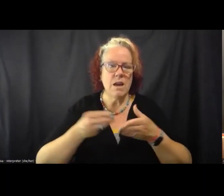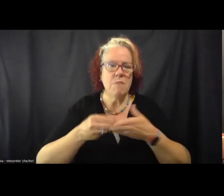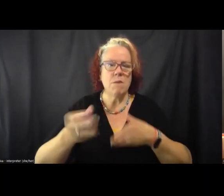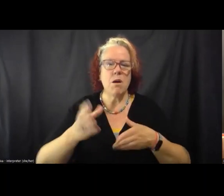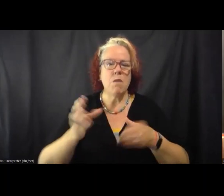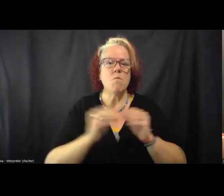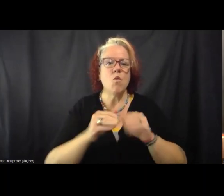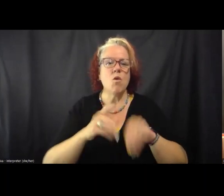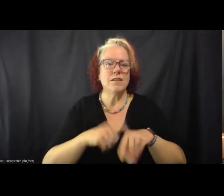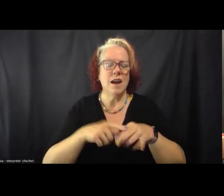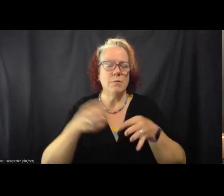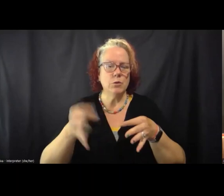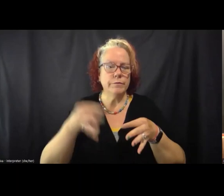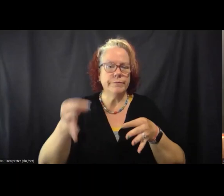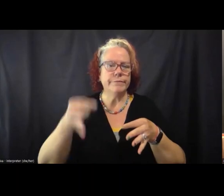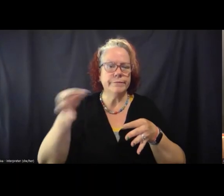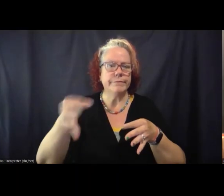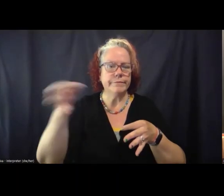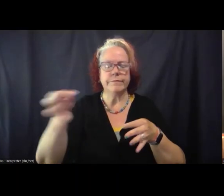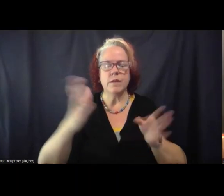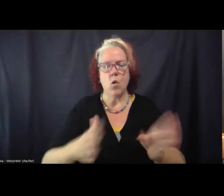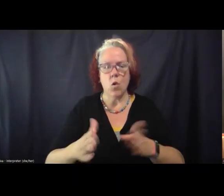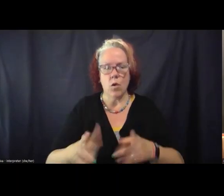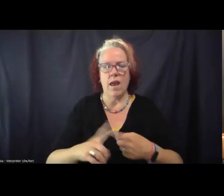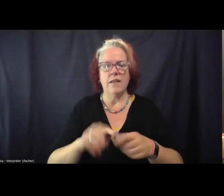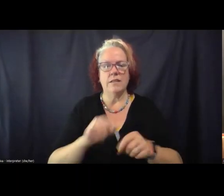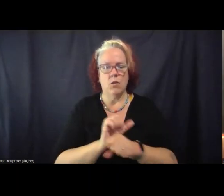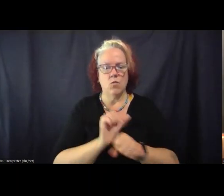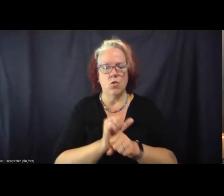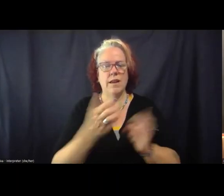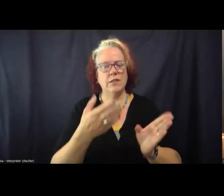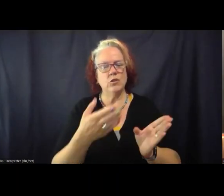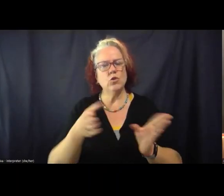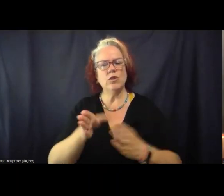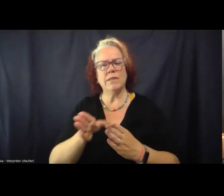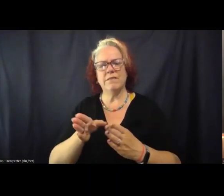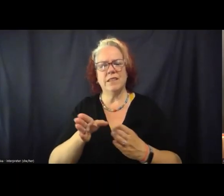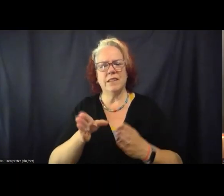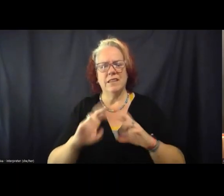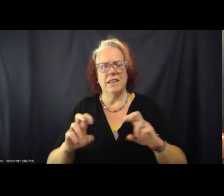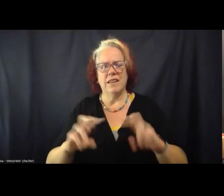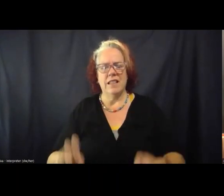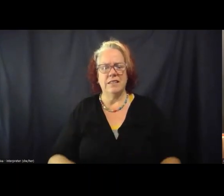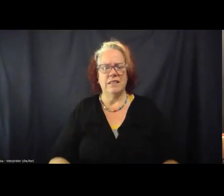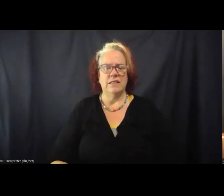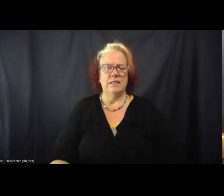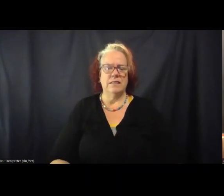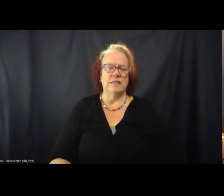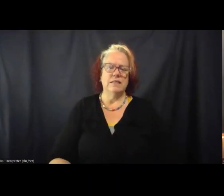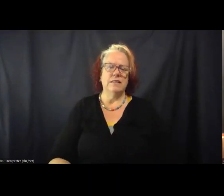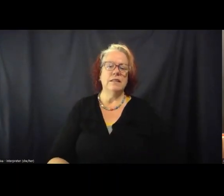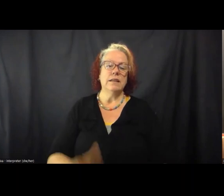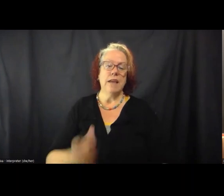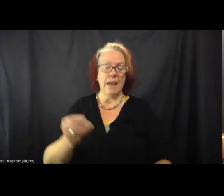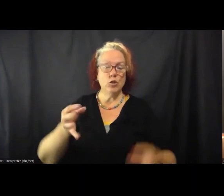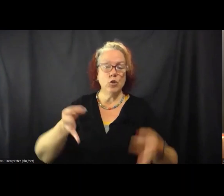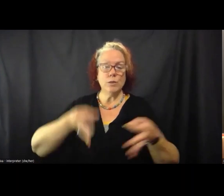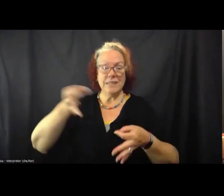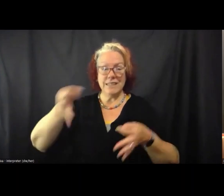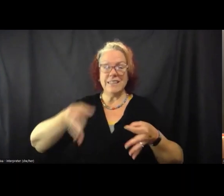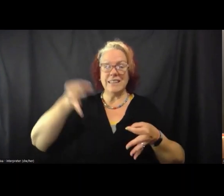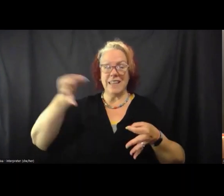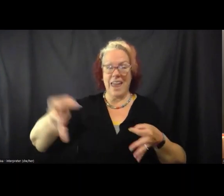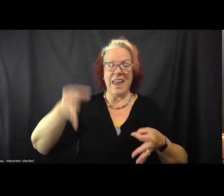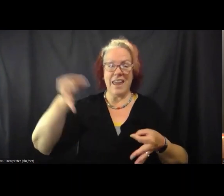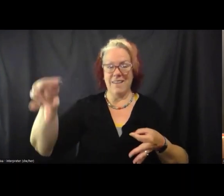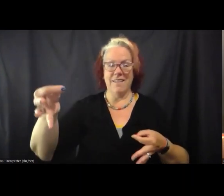organize and work to kind of shift the analysis, and also to kind of just delay for the like kind of